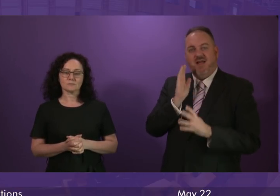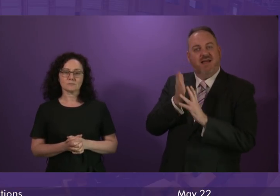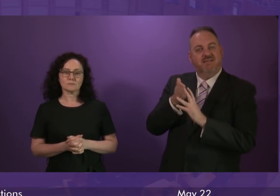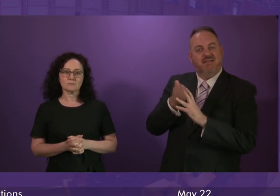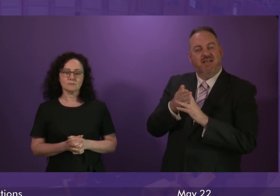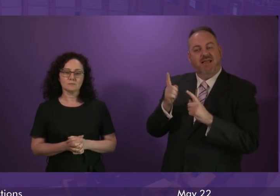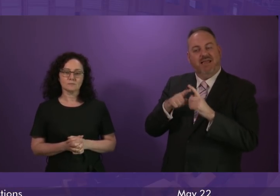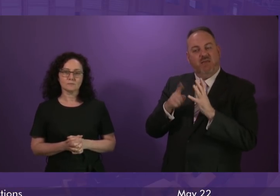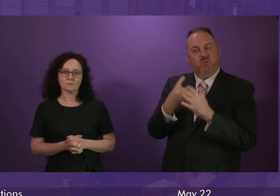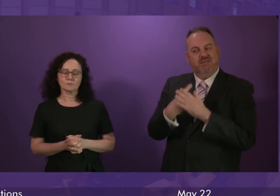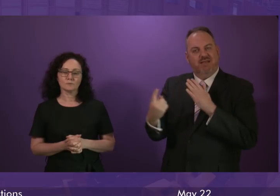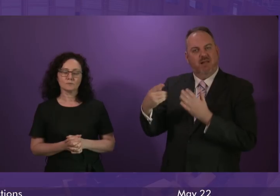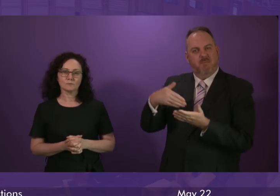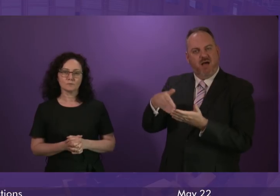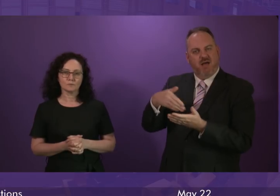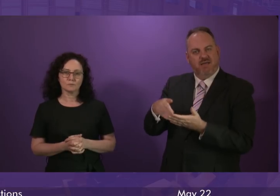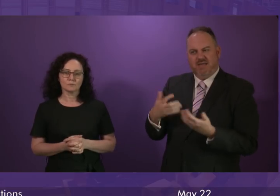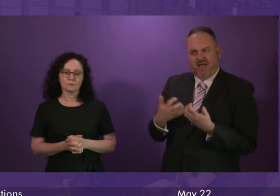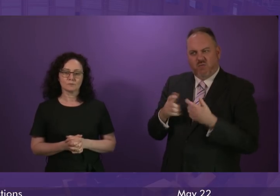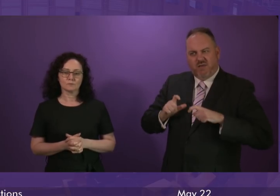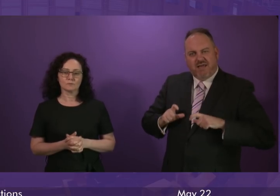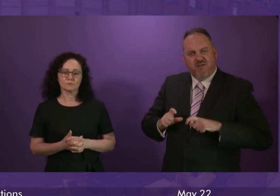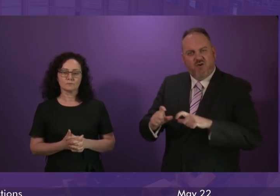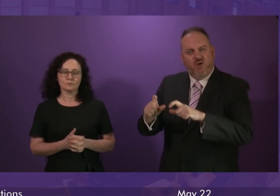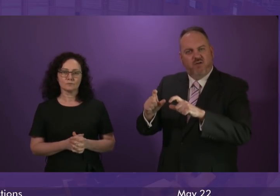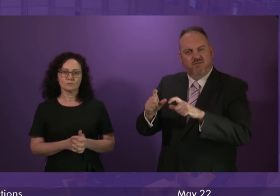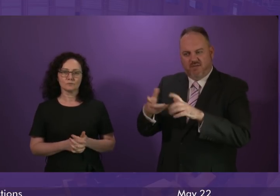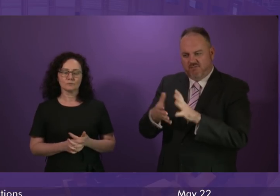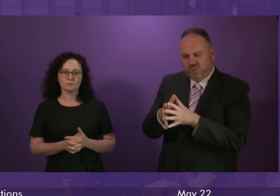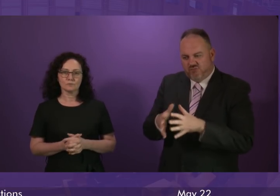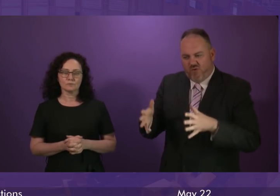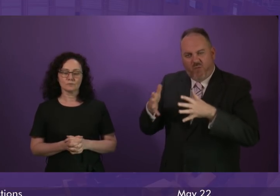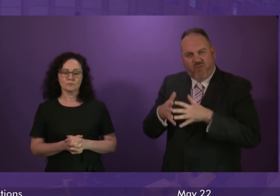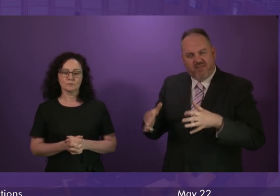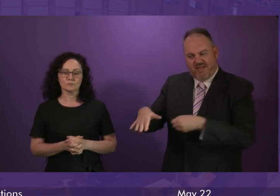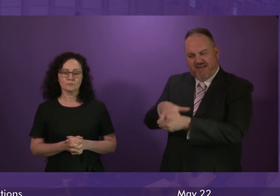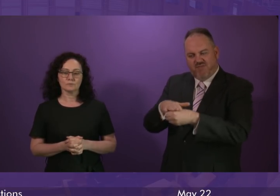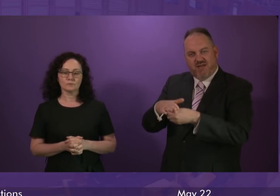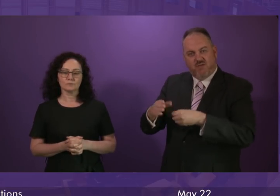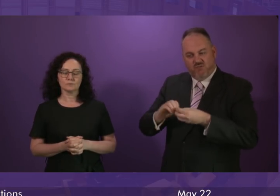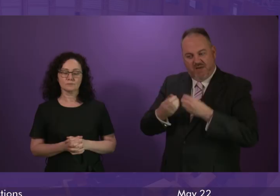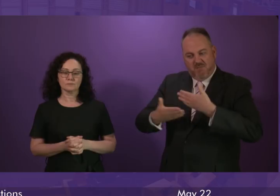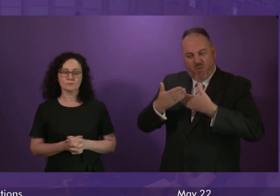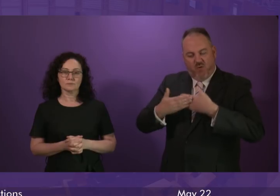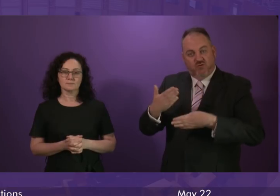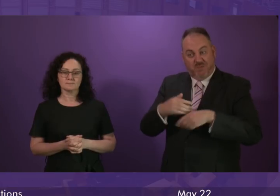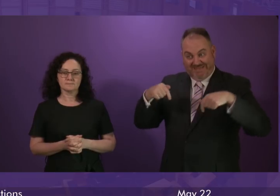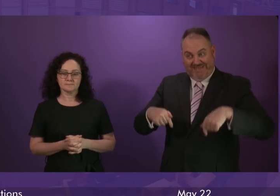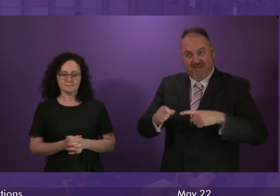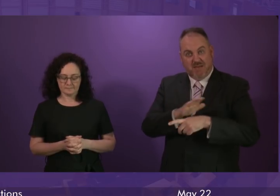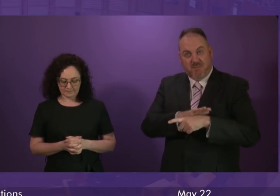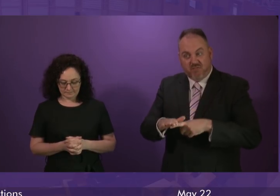market. How will the First Minister seek to capitalise on growth in these sectors to create more jobs here in Edinburgh?